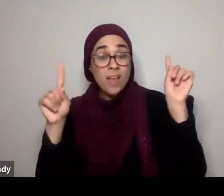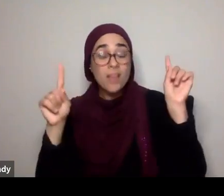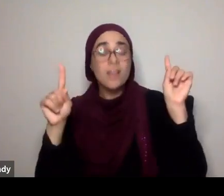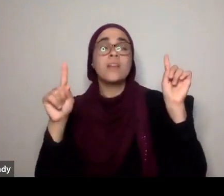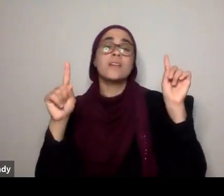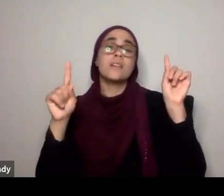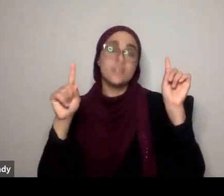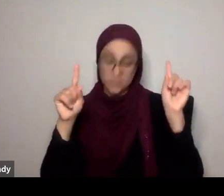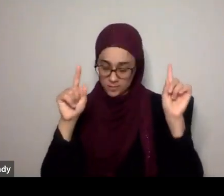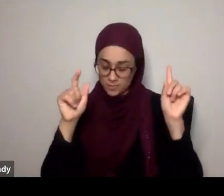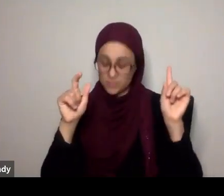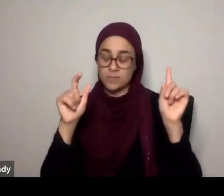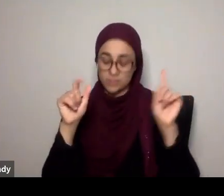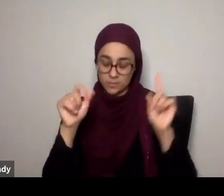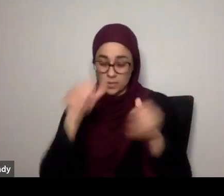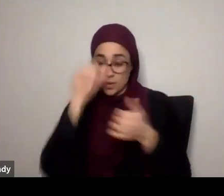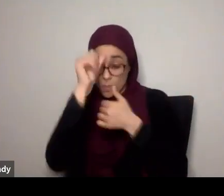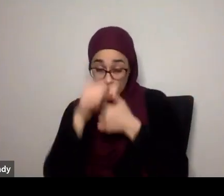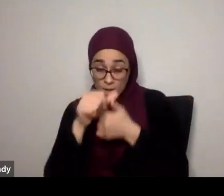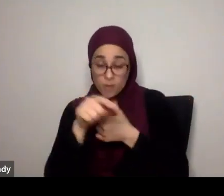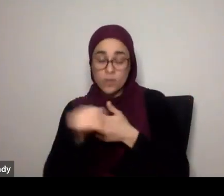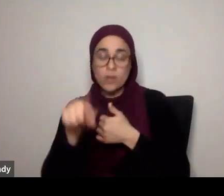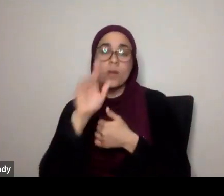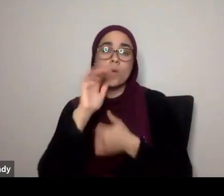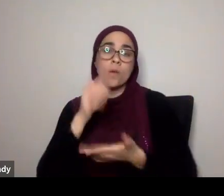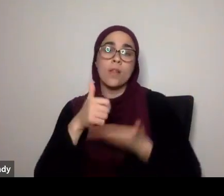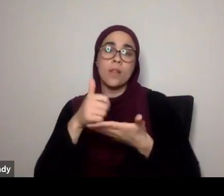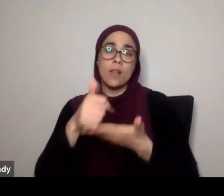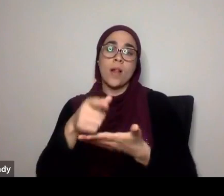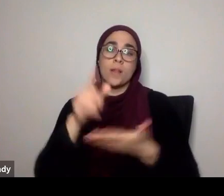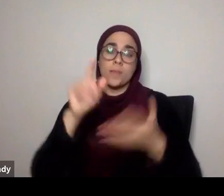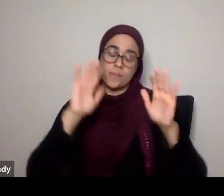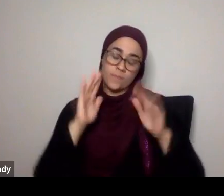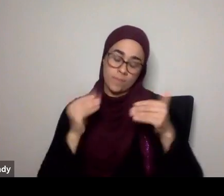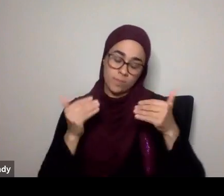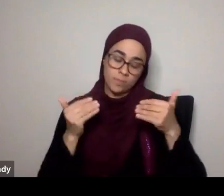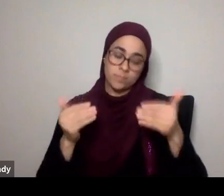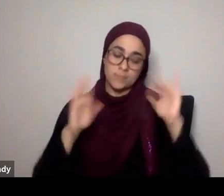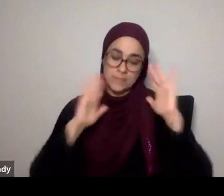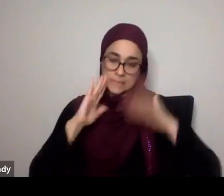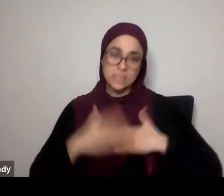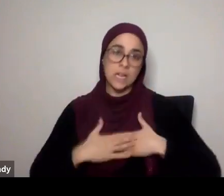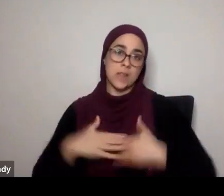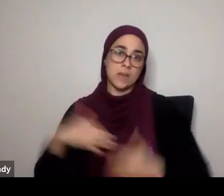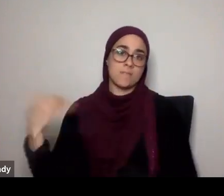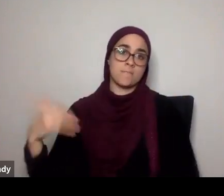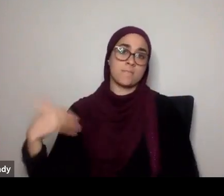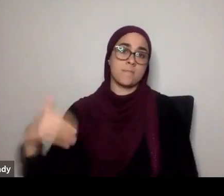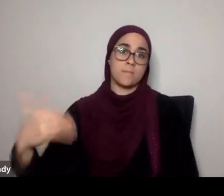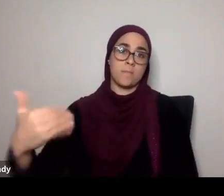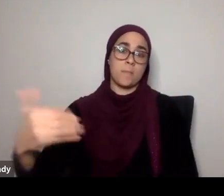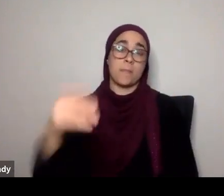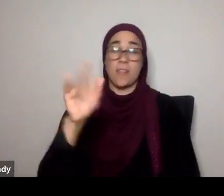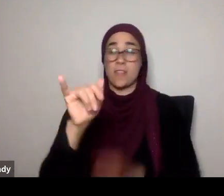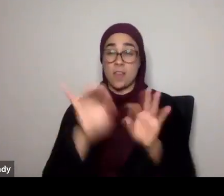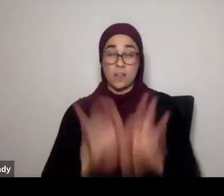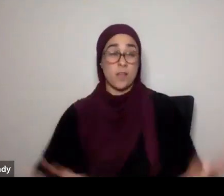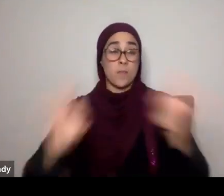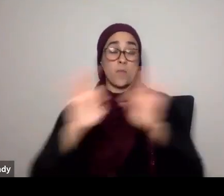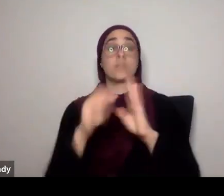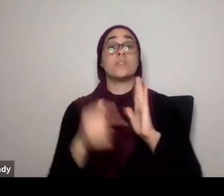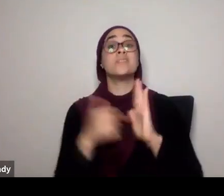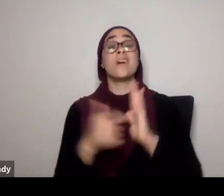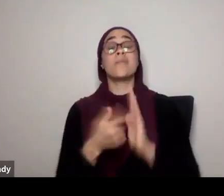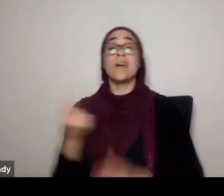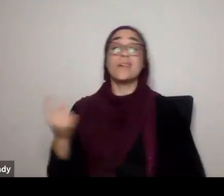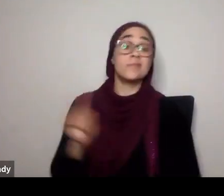reminder, lead to us engaging in salah, and that's very important, because sometimes we come into salah, we come